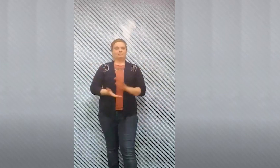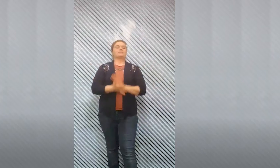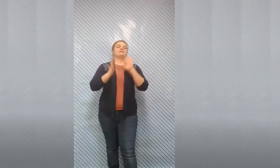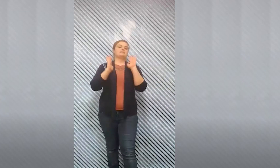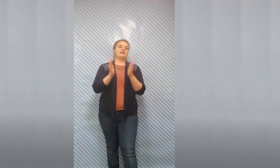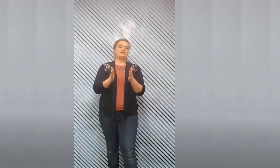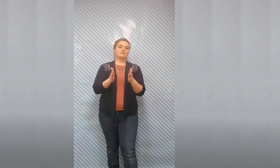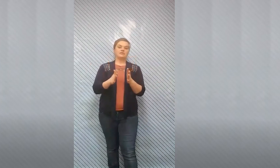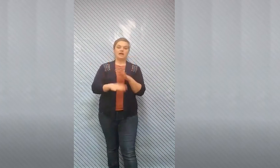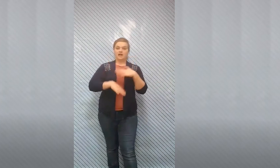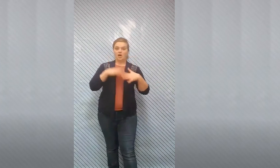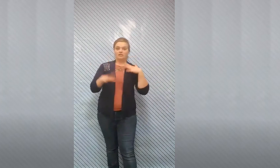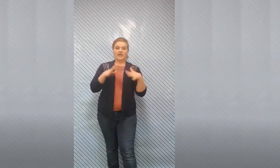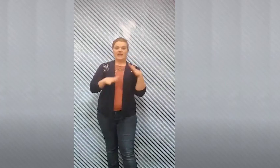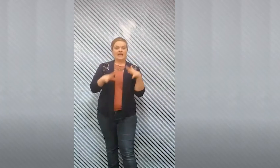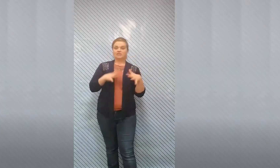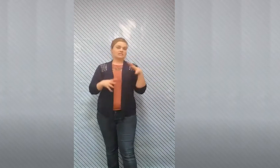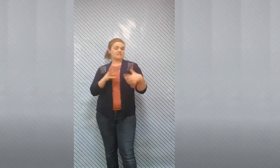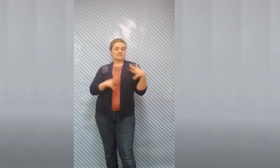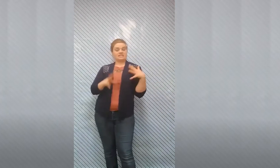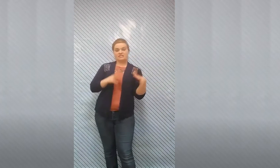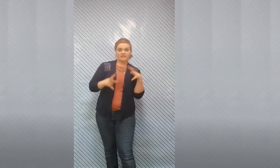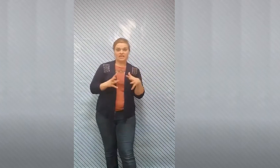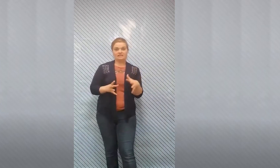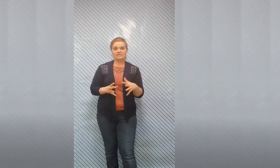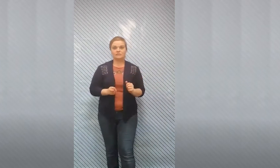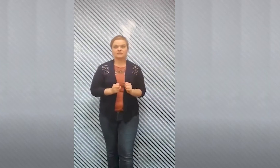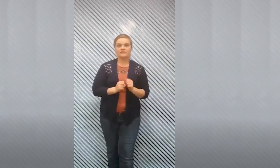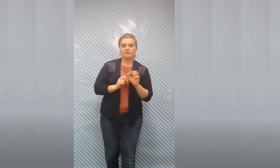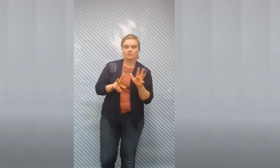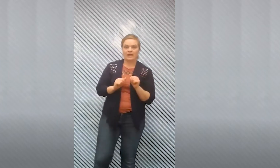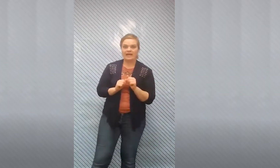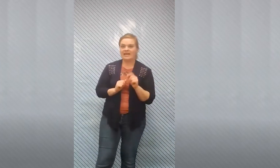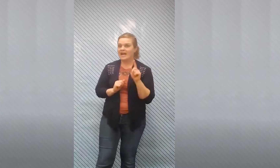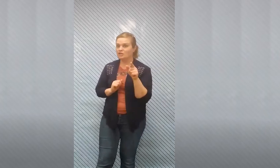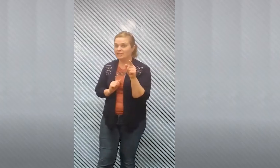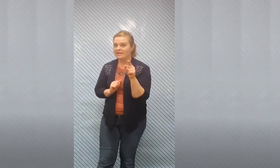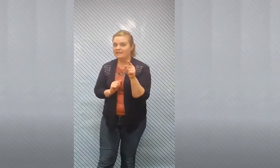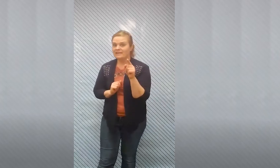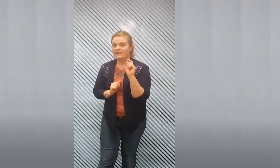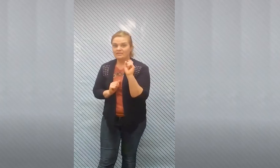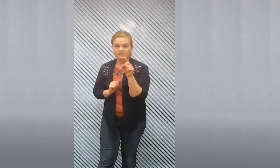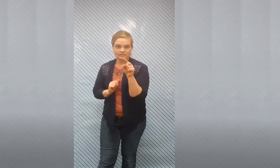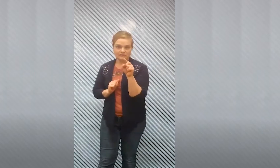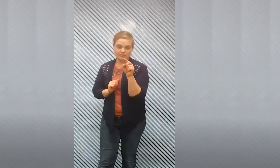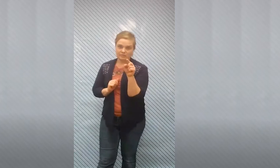now that we've got all of that action and activity and that sort of stuff out of the way actually there's a little bit more